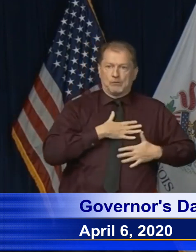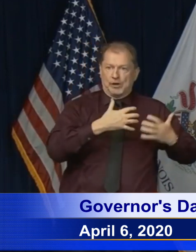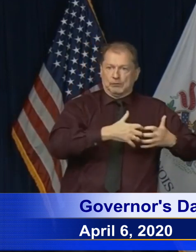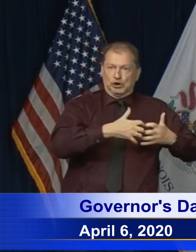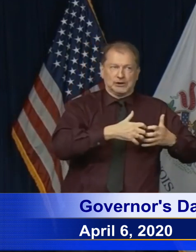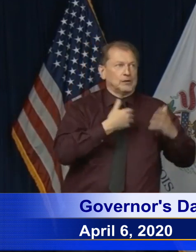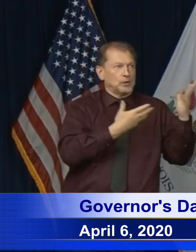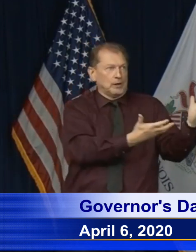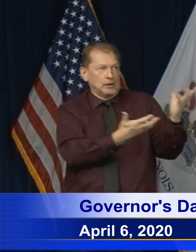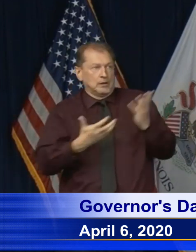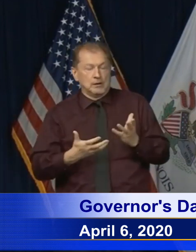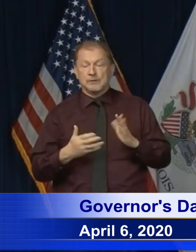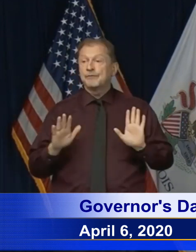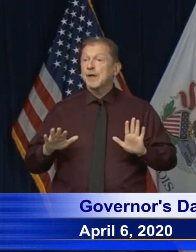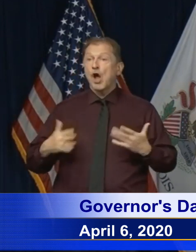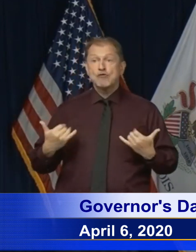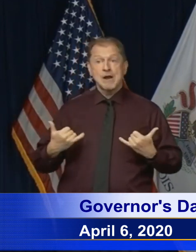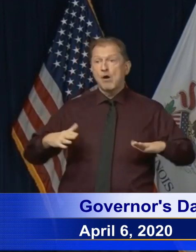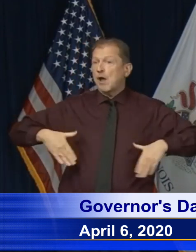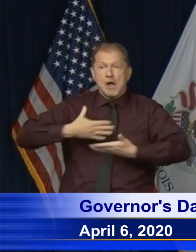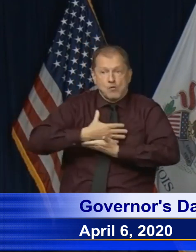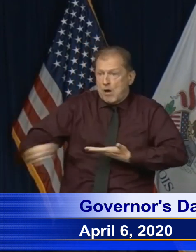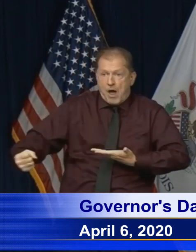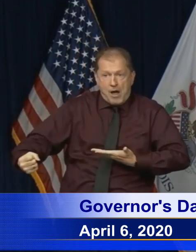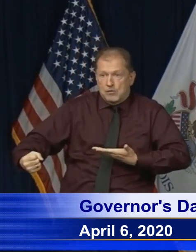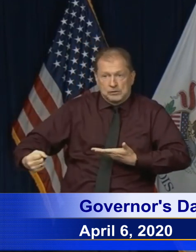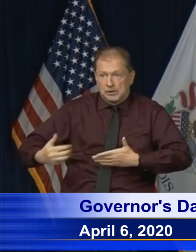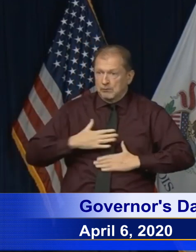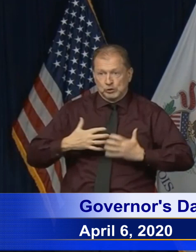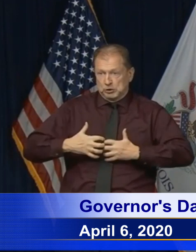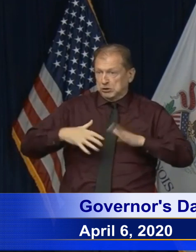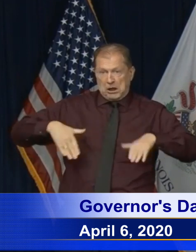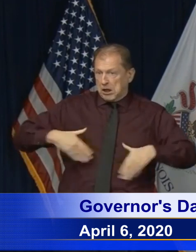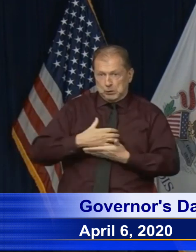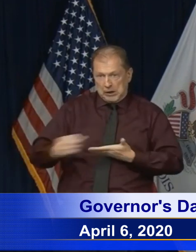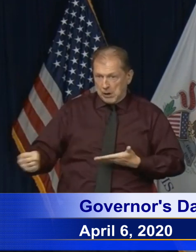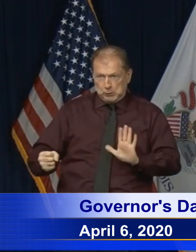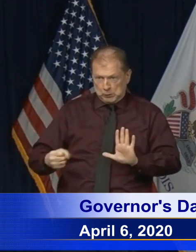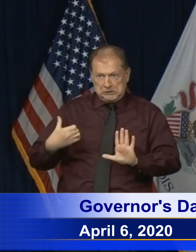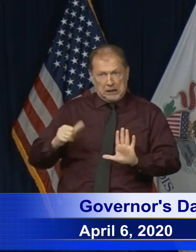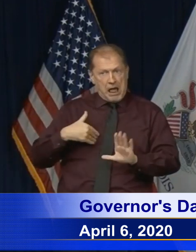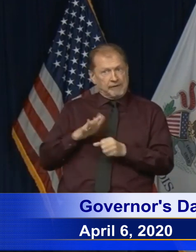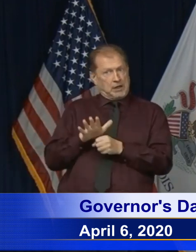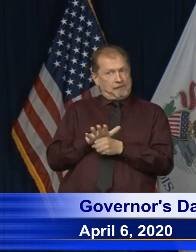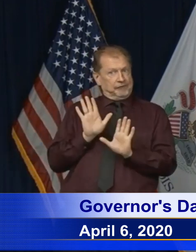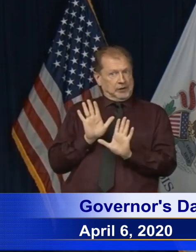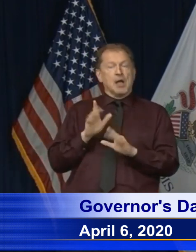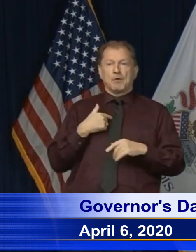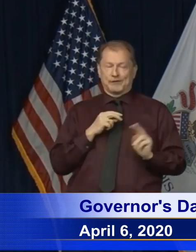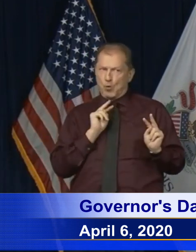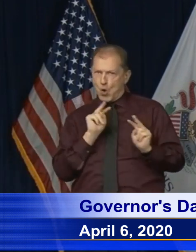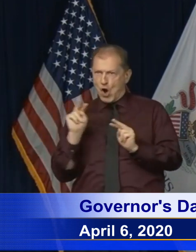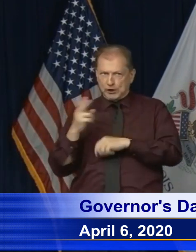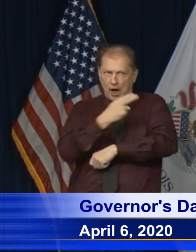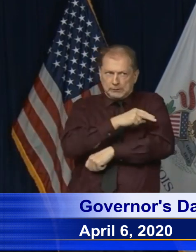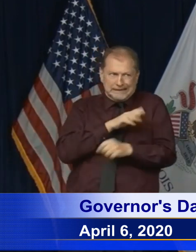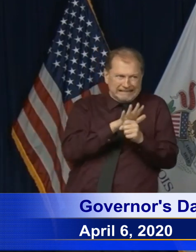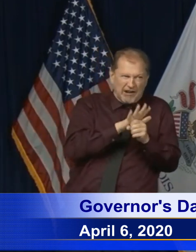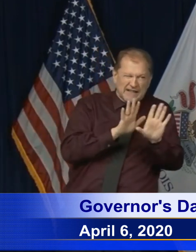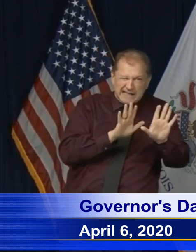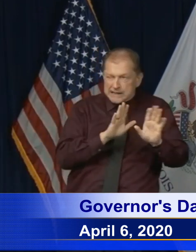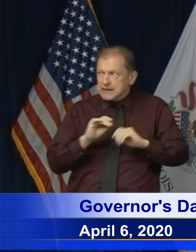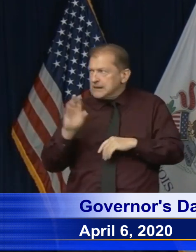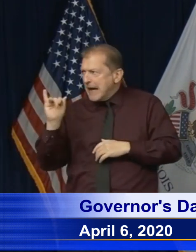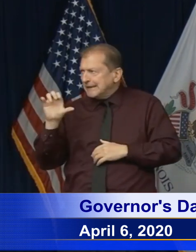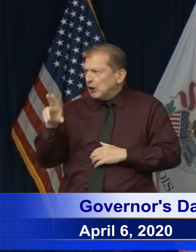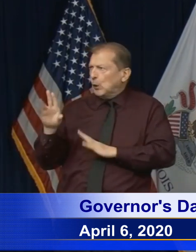we're doing okay with regard to ventilators. We have to watch the number of hospitalizations, watch the number of people who go